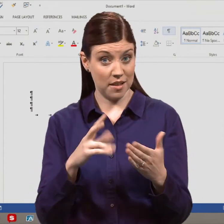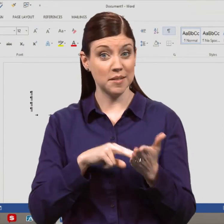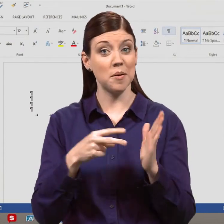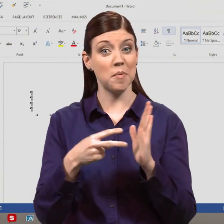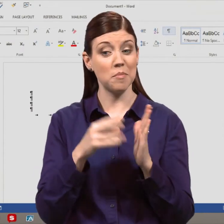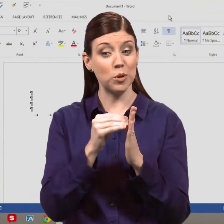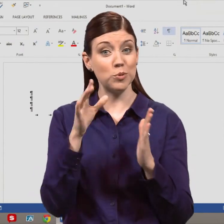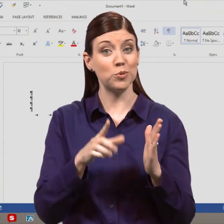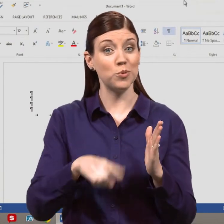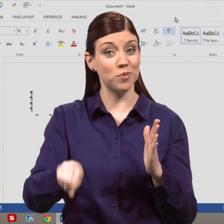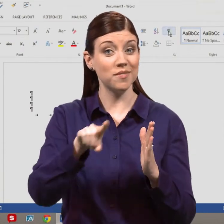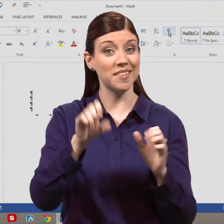learn with ease and familiarity.